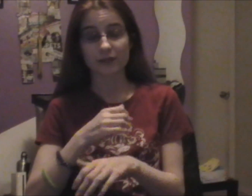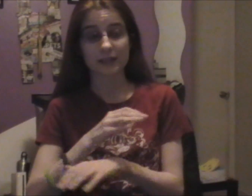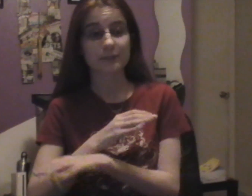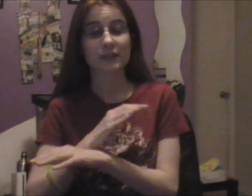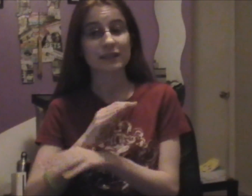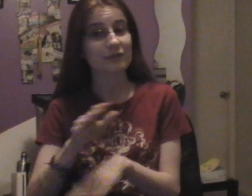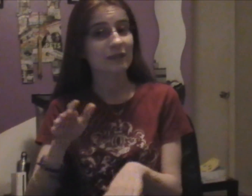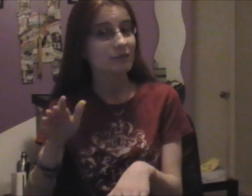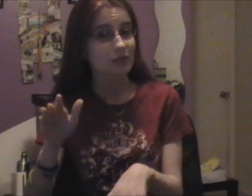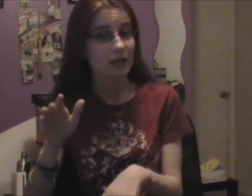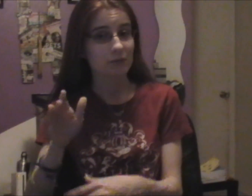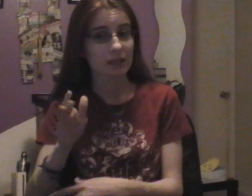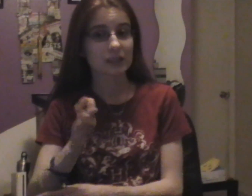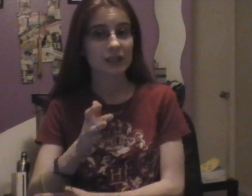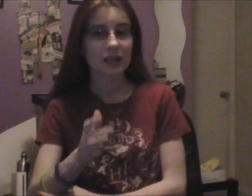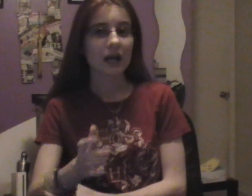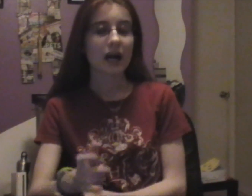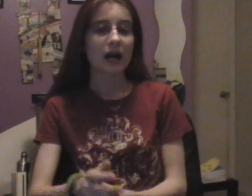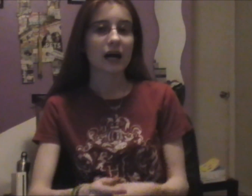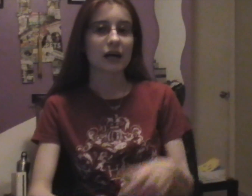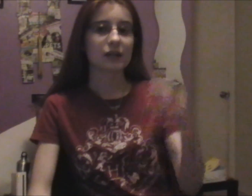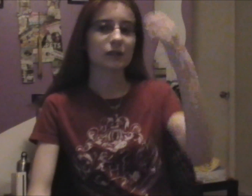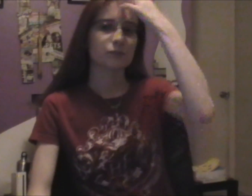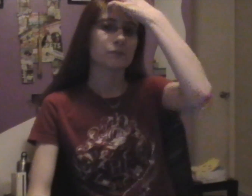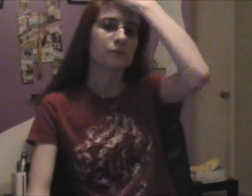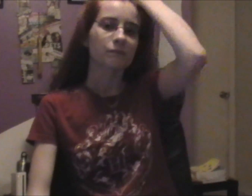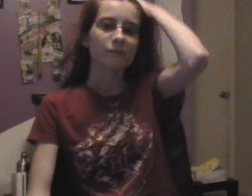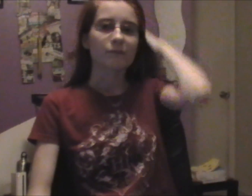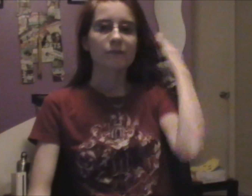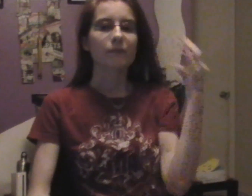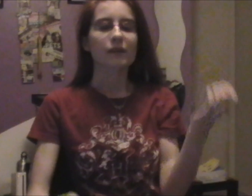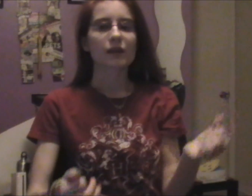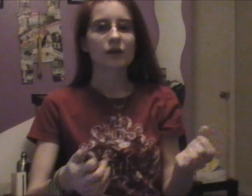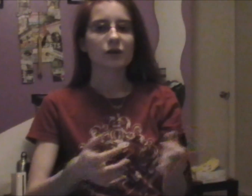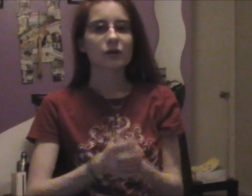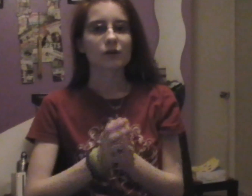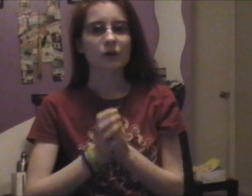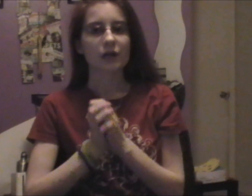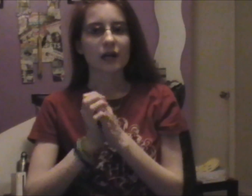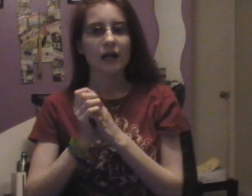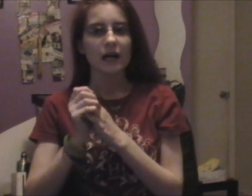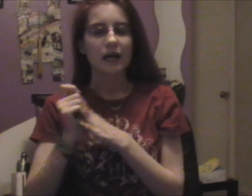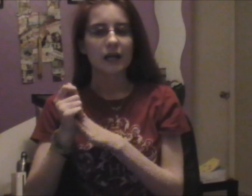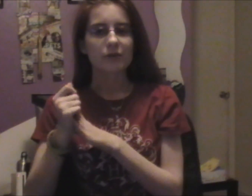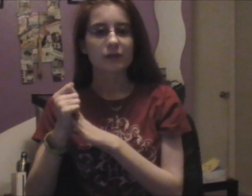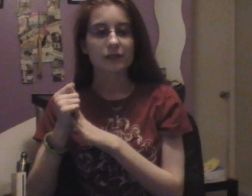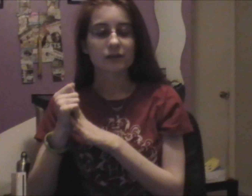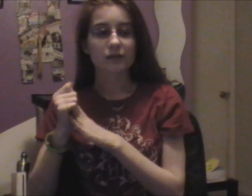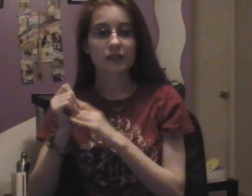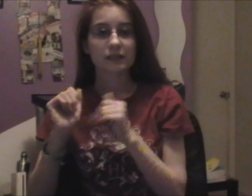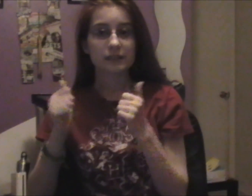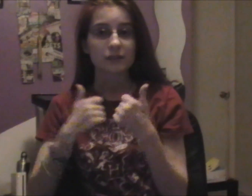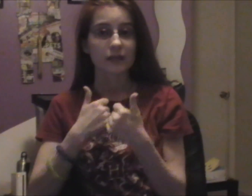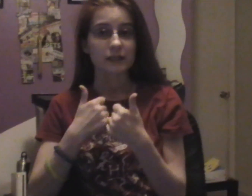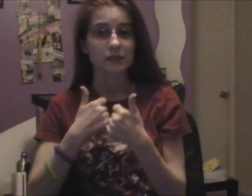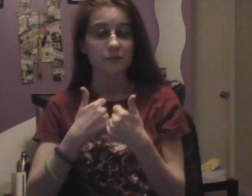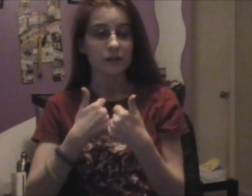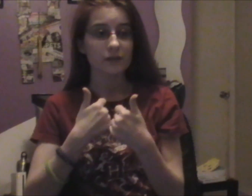you guys, but I don't love you that much. Um, I will see you guys tomorrow,